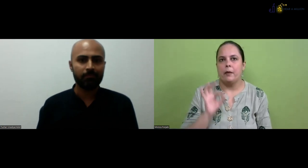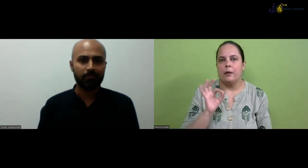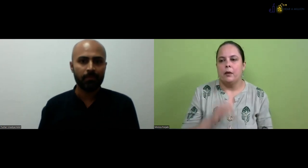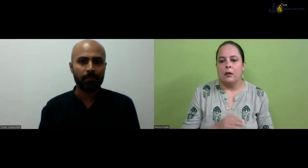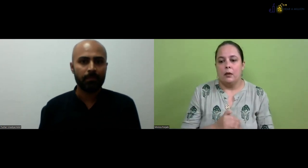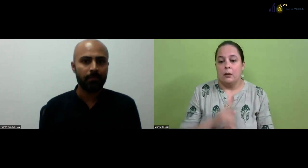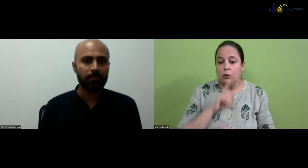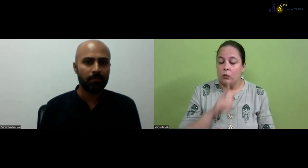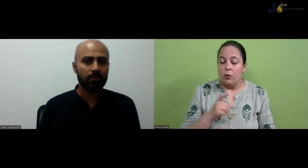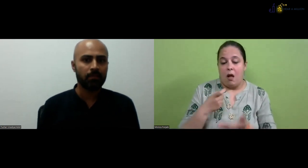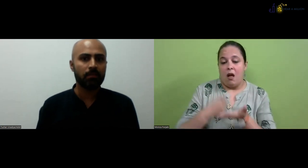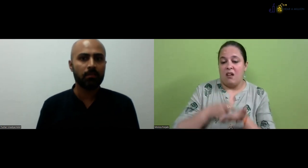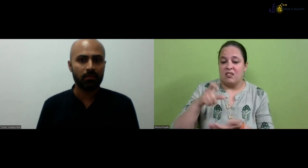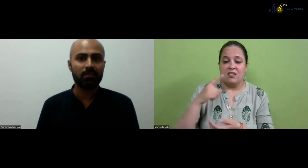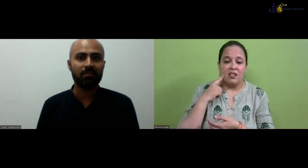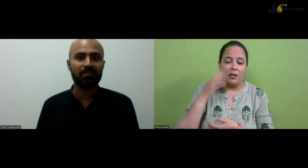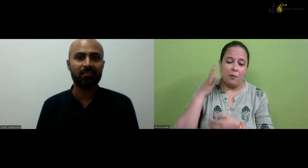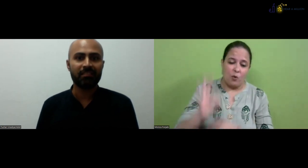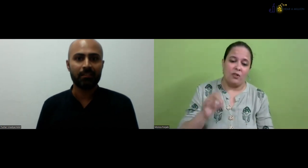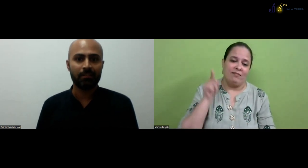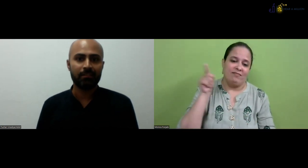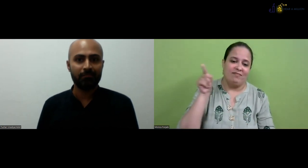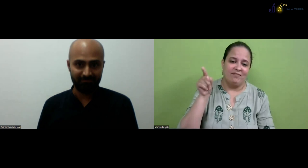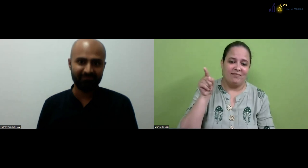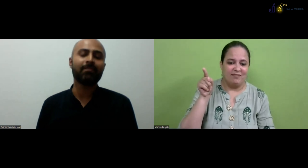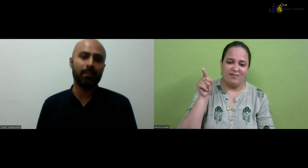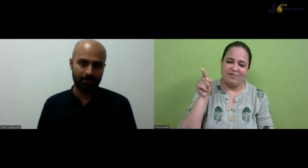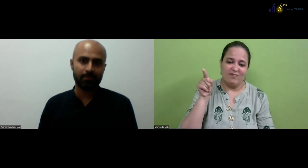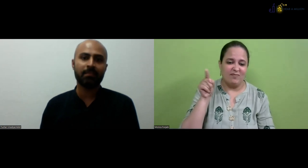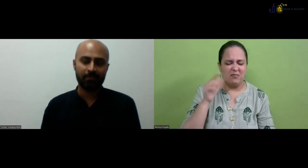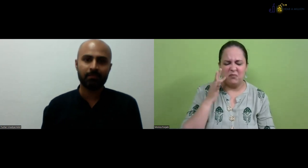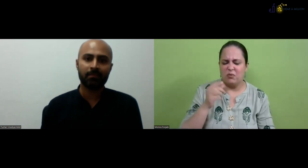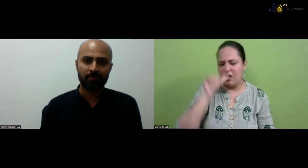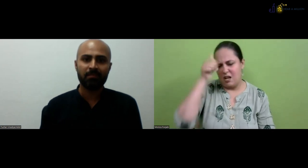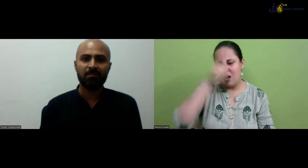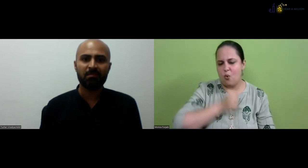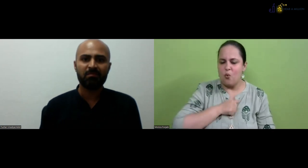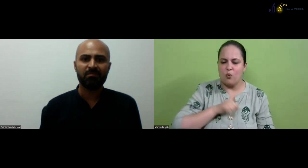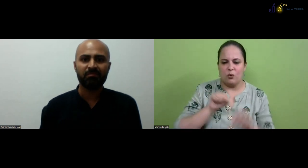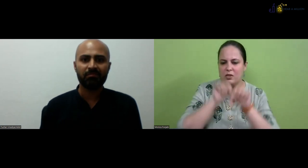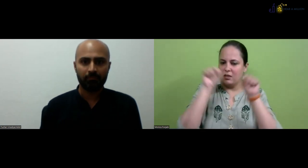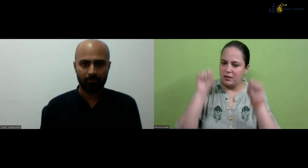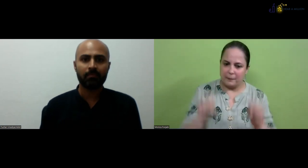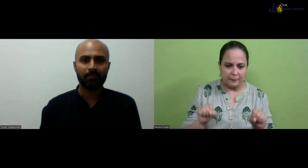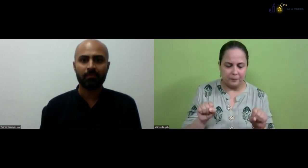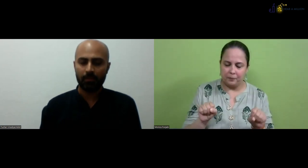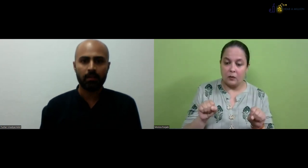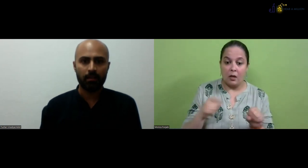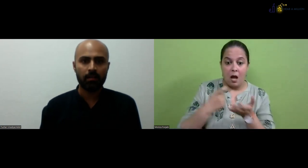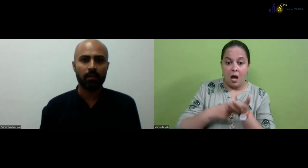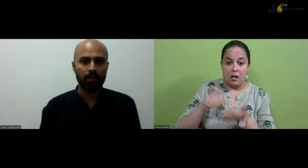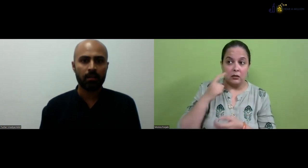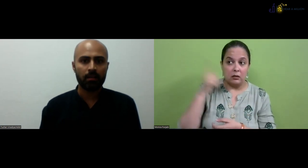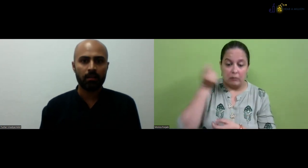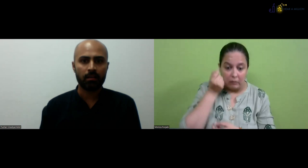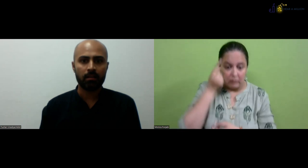information which you can share with us? Yes. So it's more important, you know, to have the affiliation from